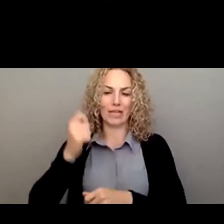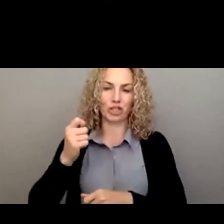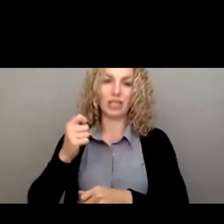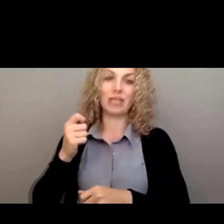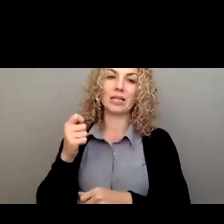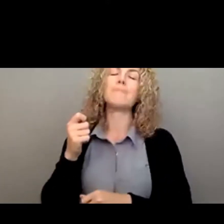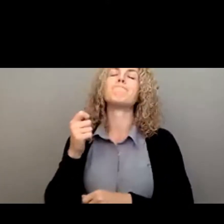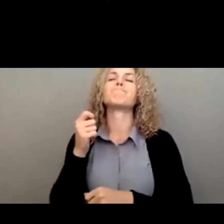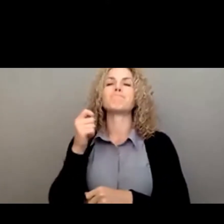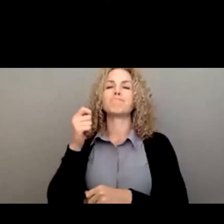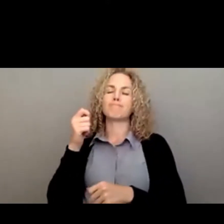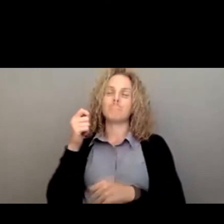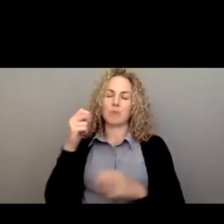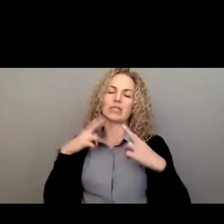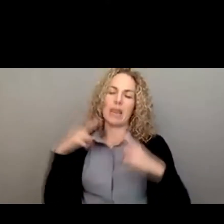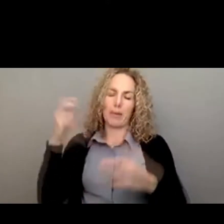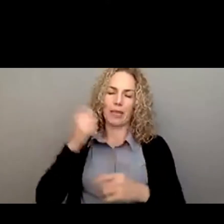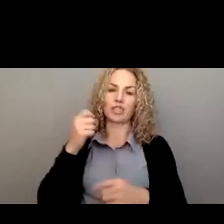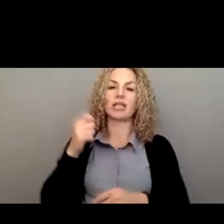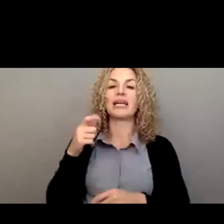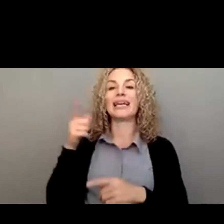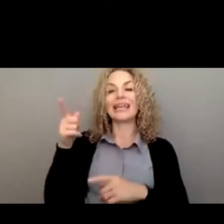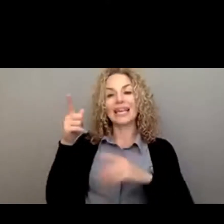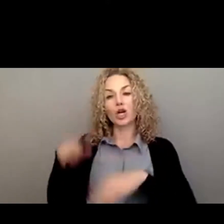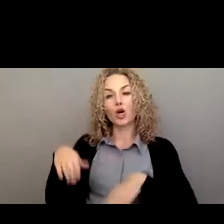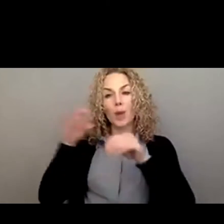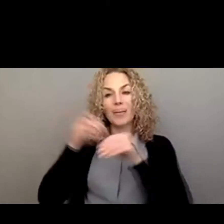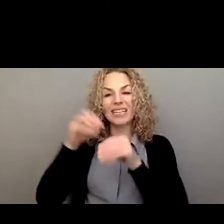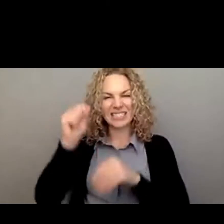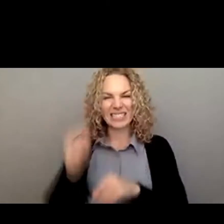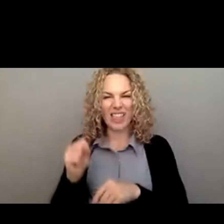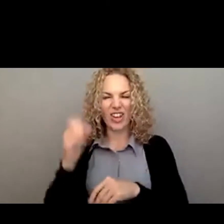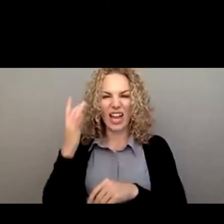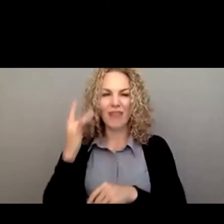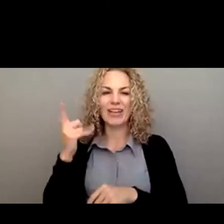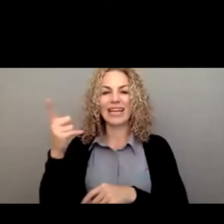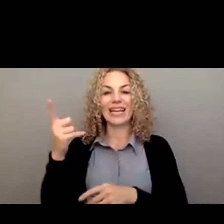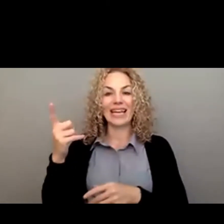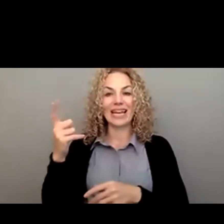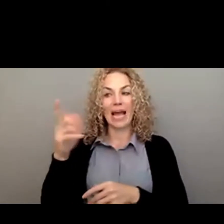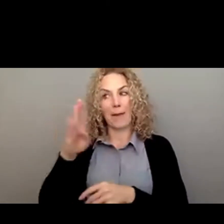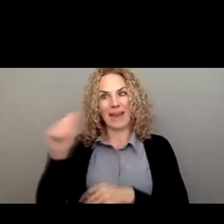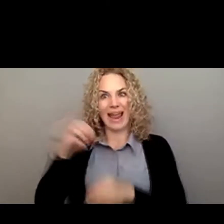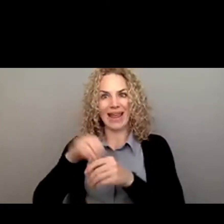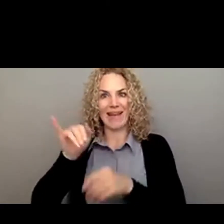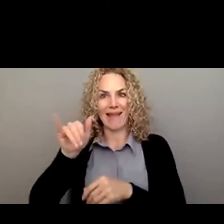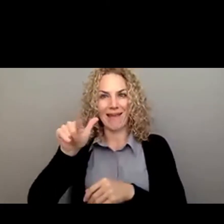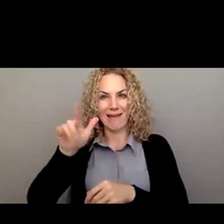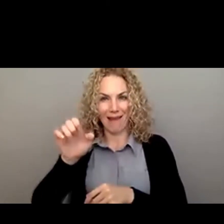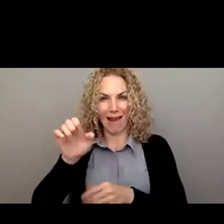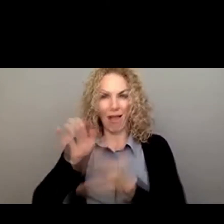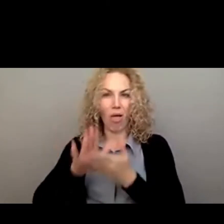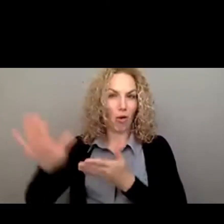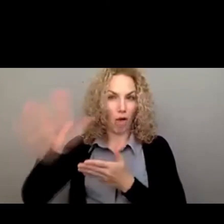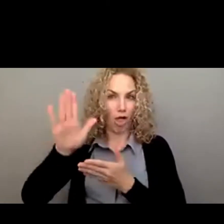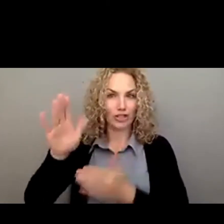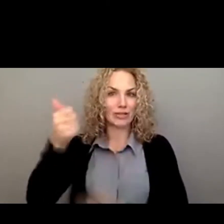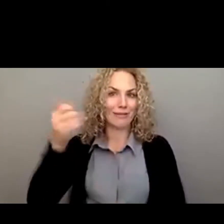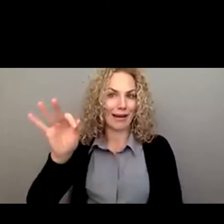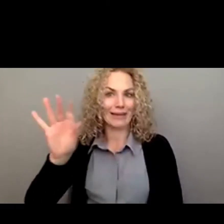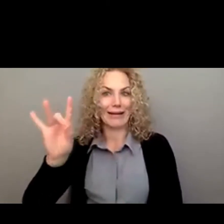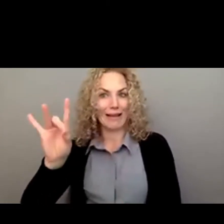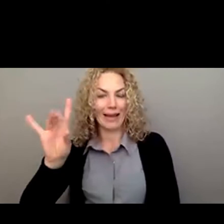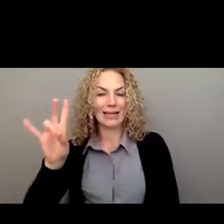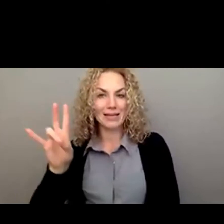California, received a BA in Humanities from Yale College in 1987, and